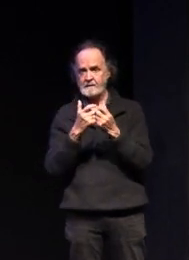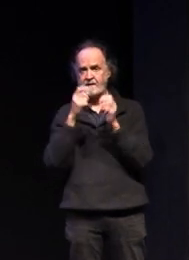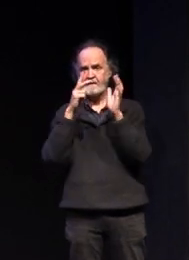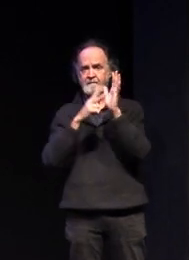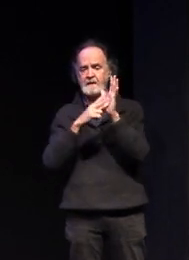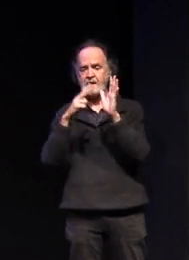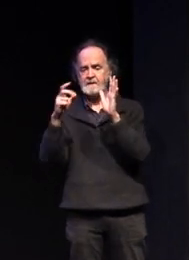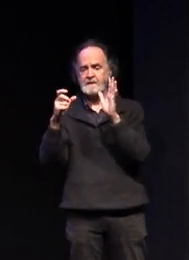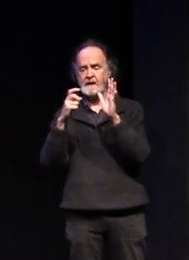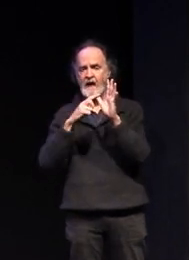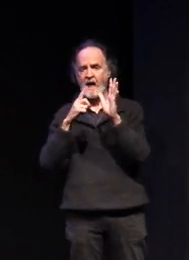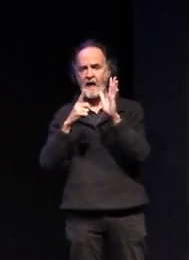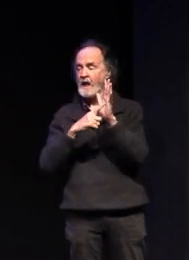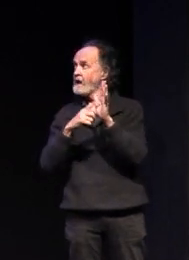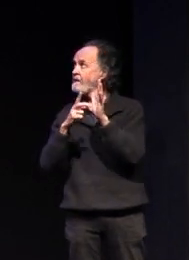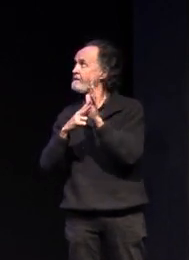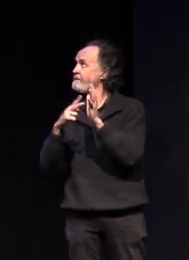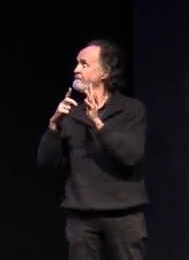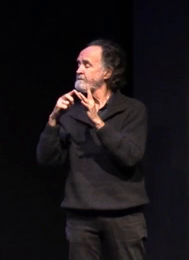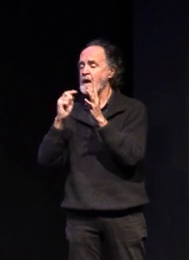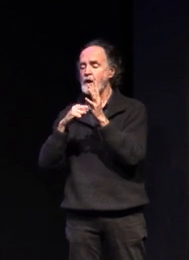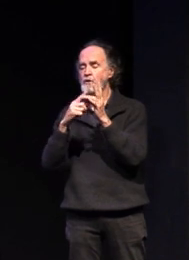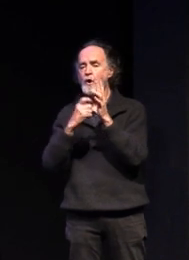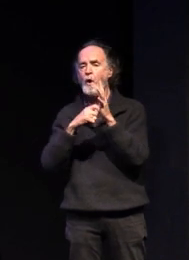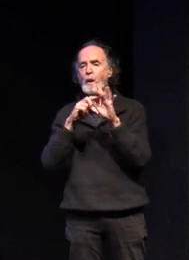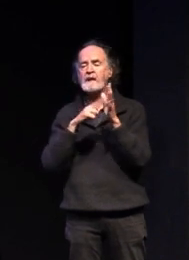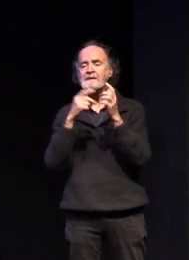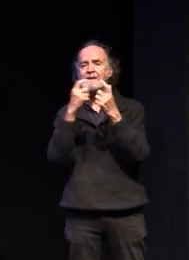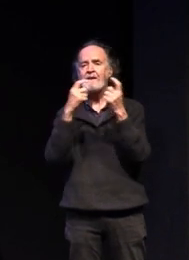so victorian certificate of applied learning